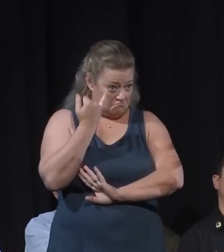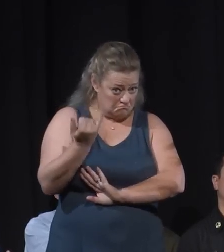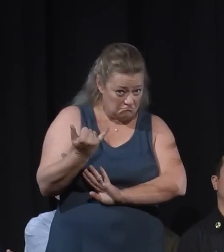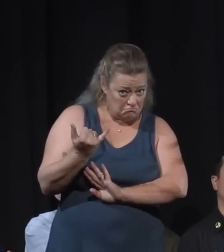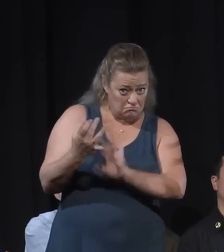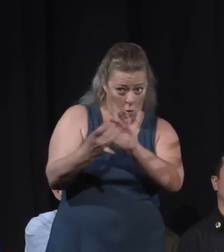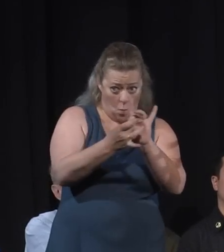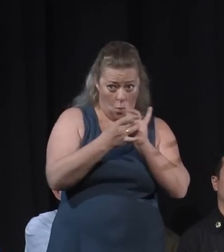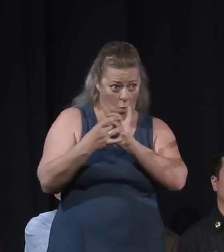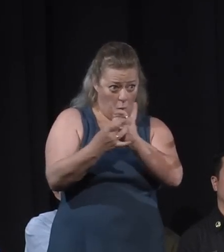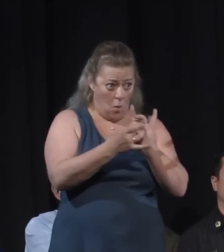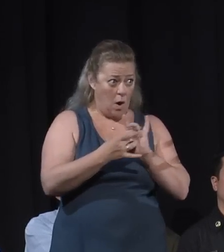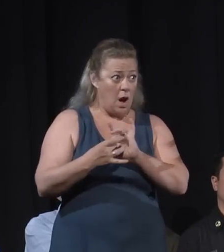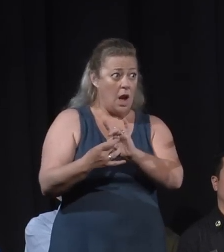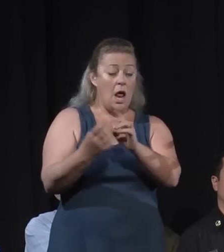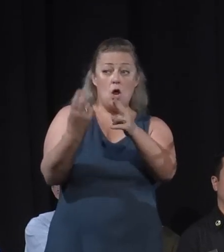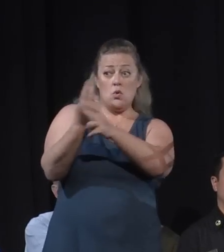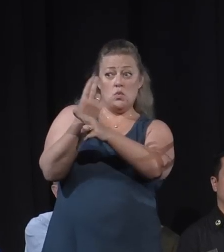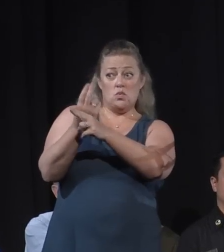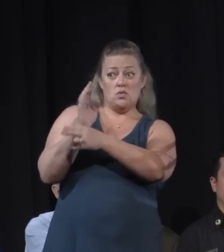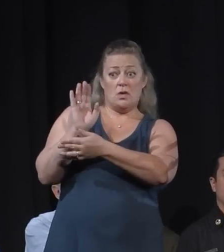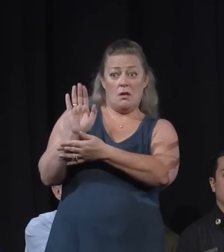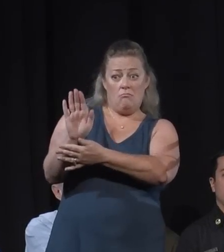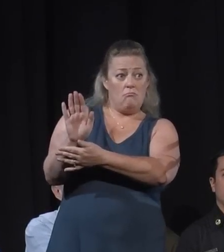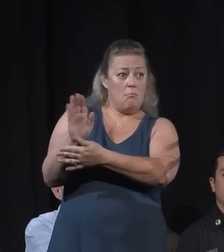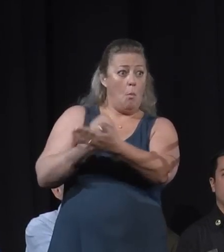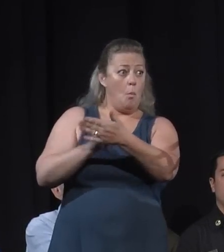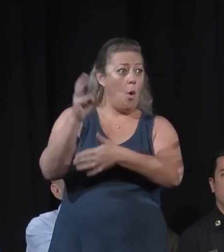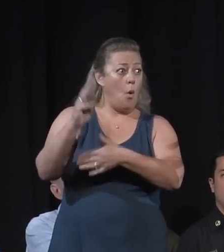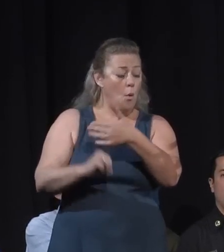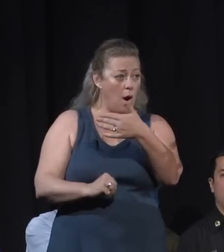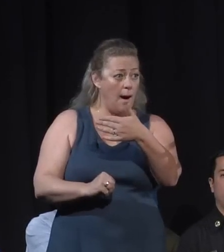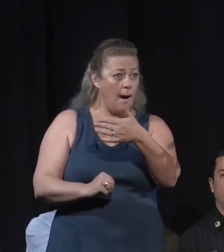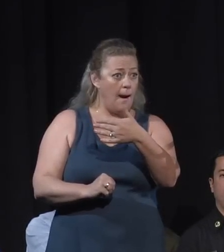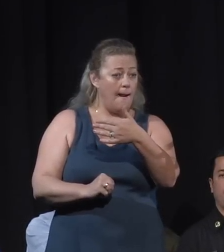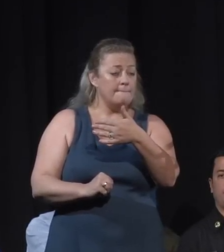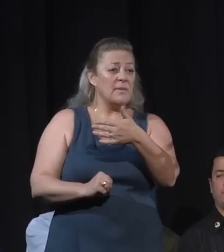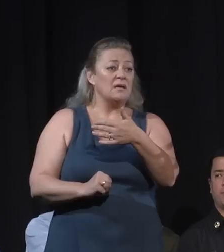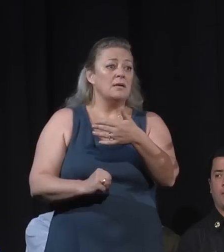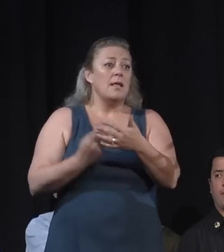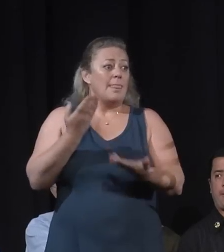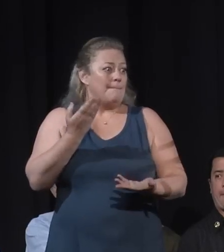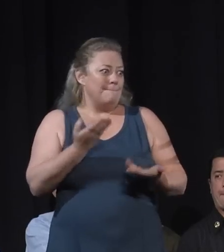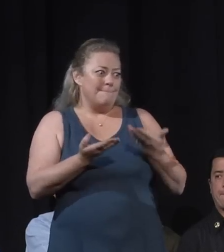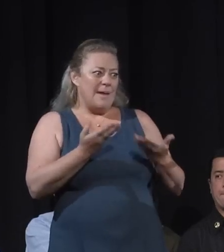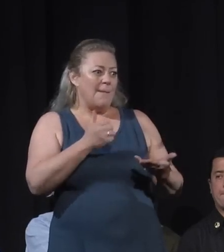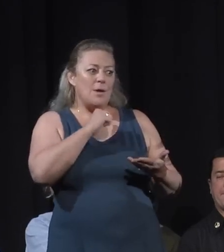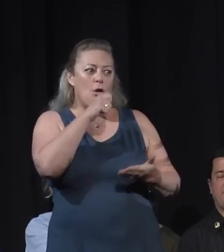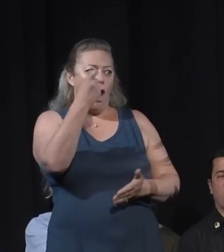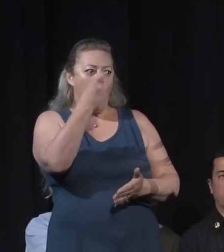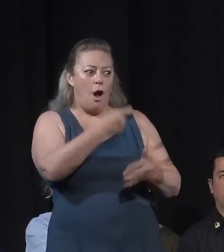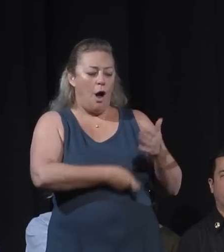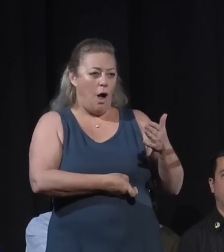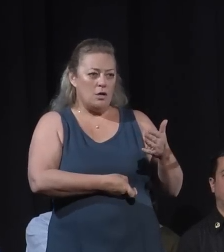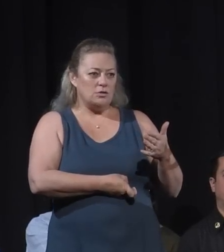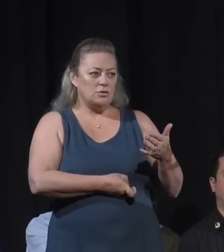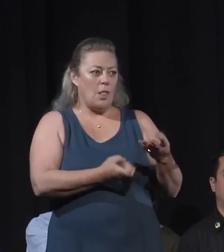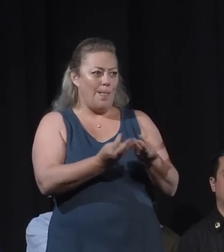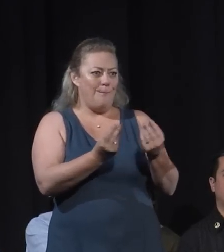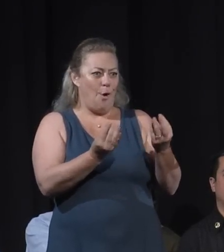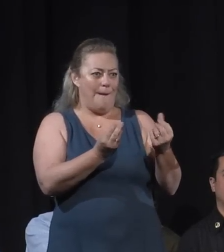program that they offer that will conduct that step one work at no cost to the property owner. And have state